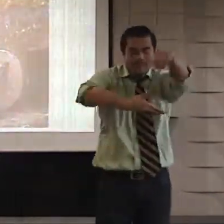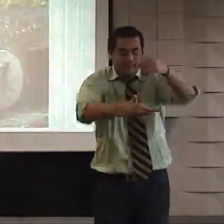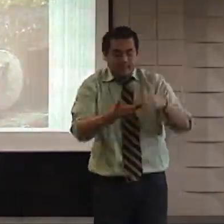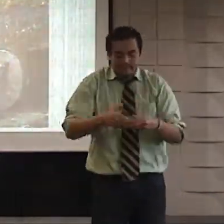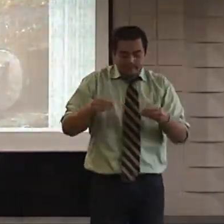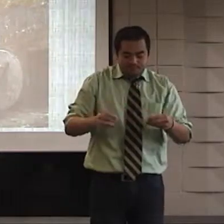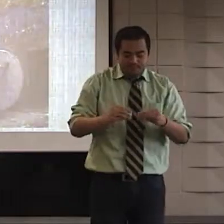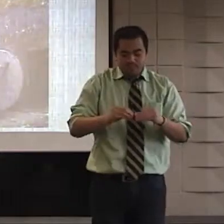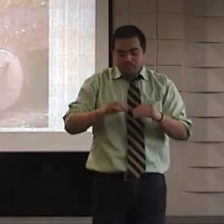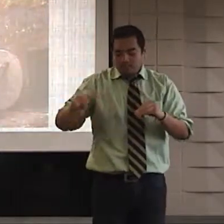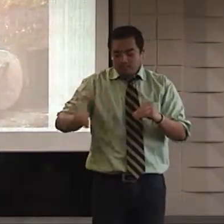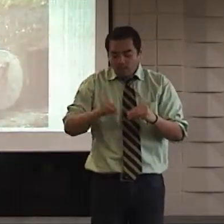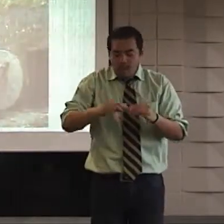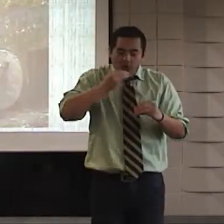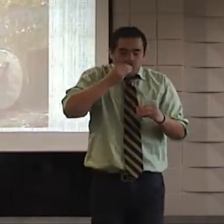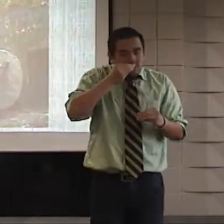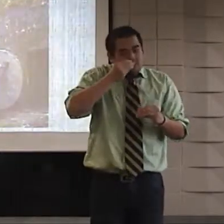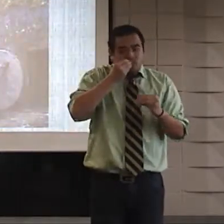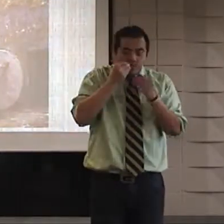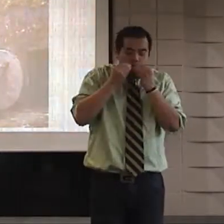So he took the fish and ate it.